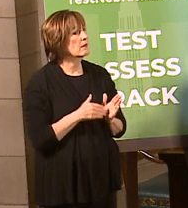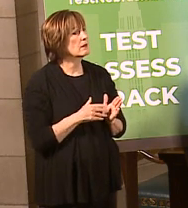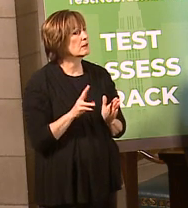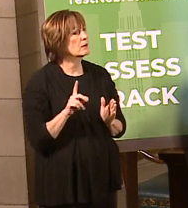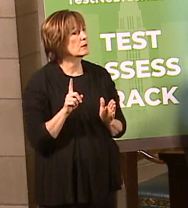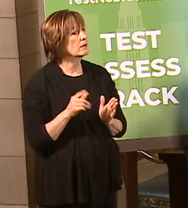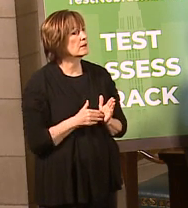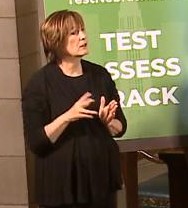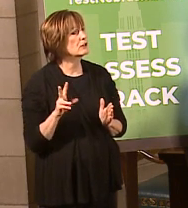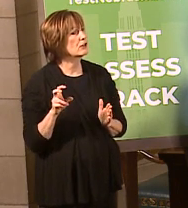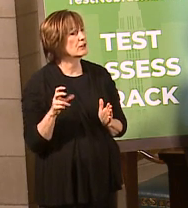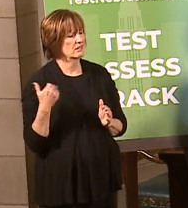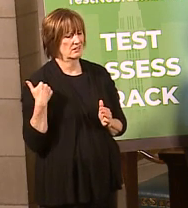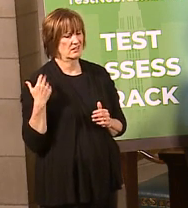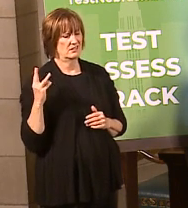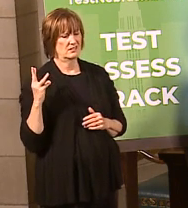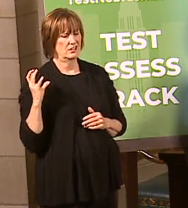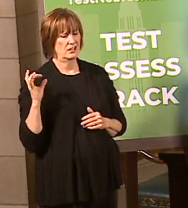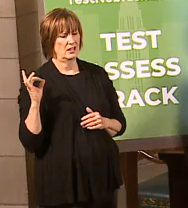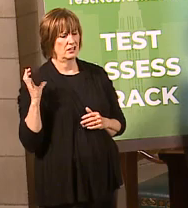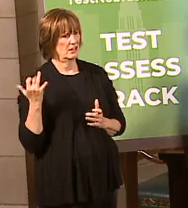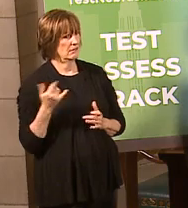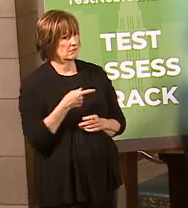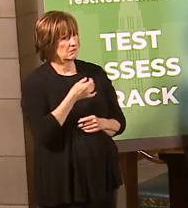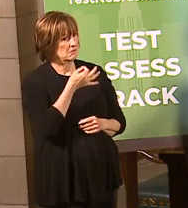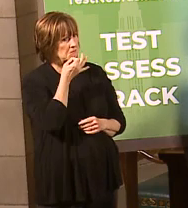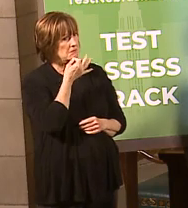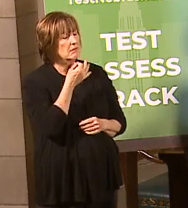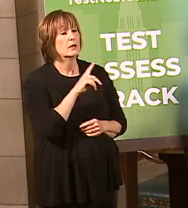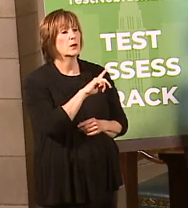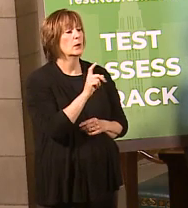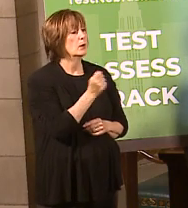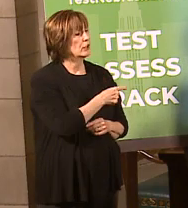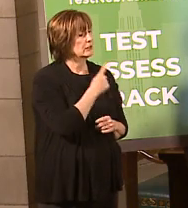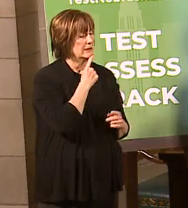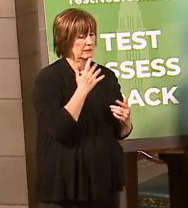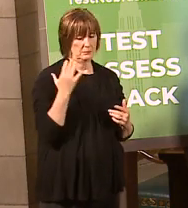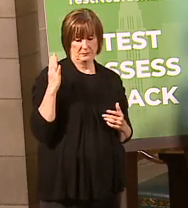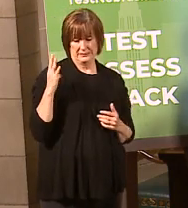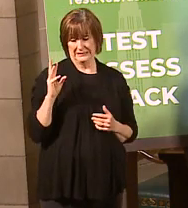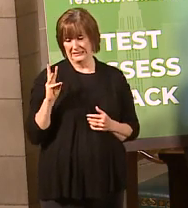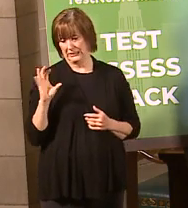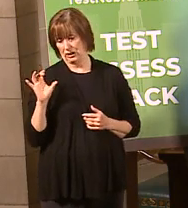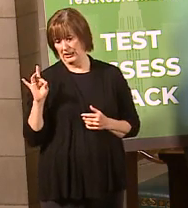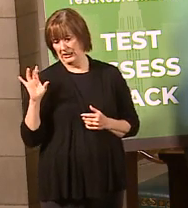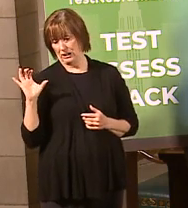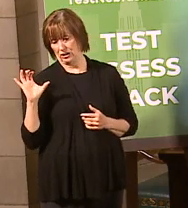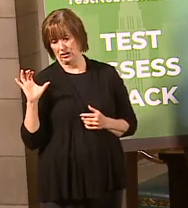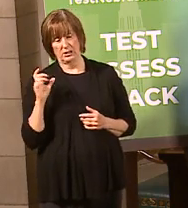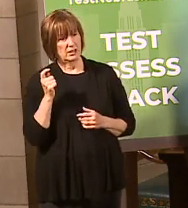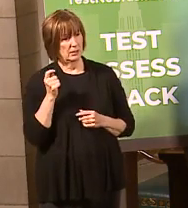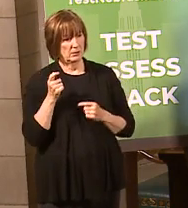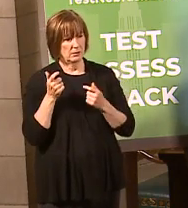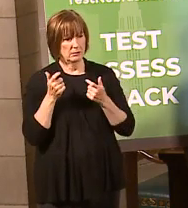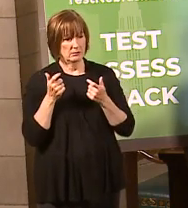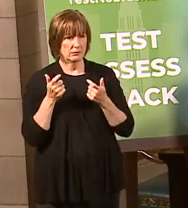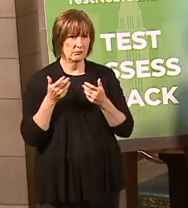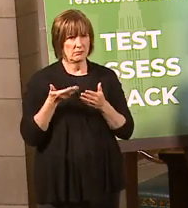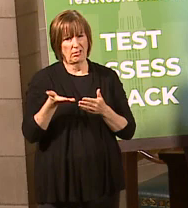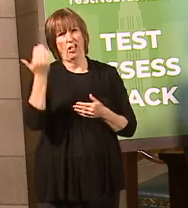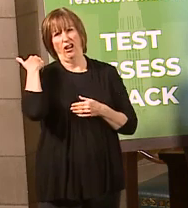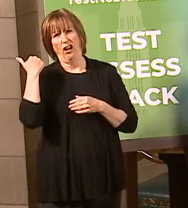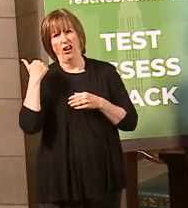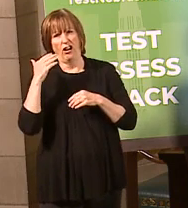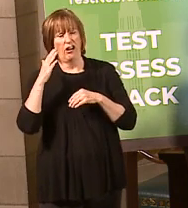we were at 600 to 800 a week ago? So the question was we were about 600 to 800 a week ago. I think it was probably just a little bit longer ago than that, but